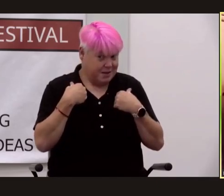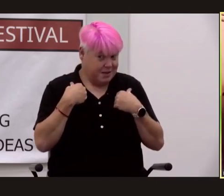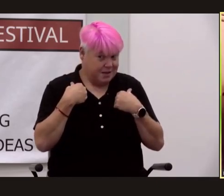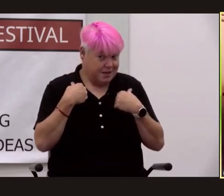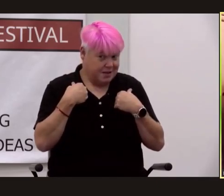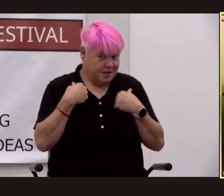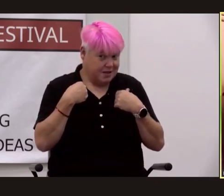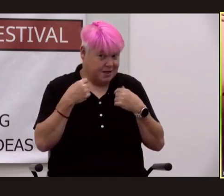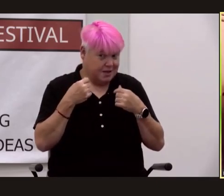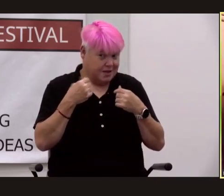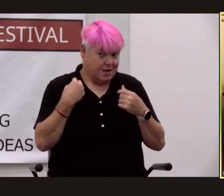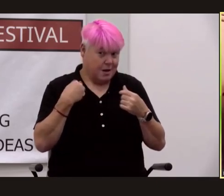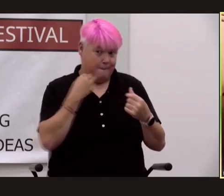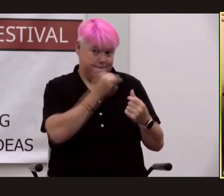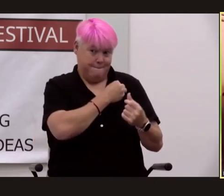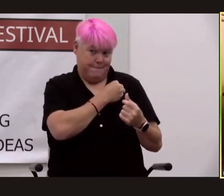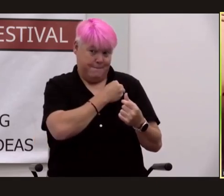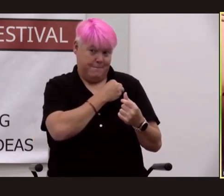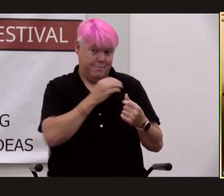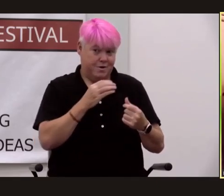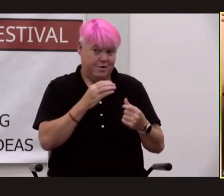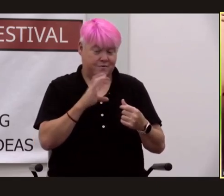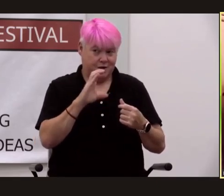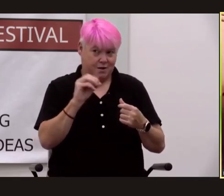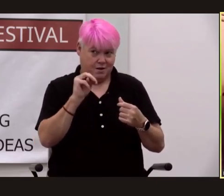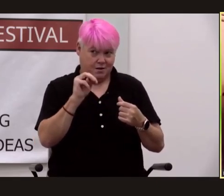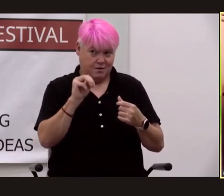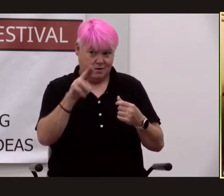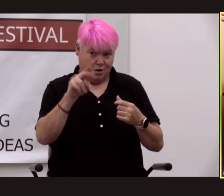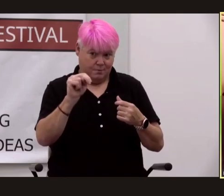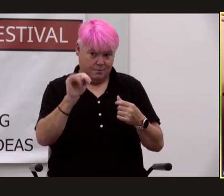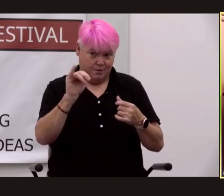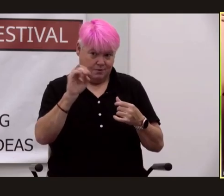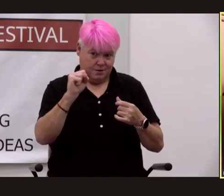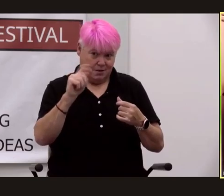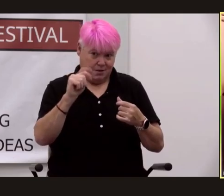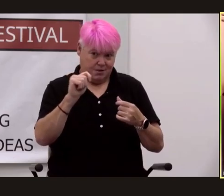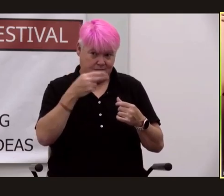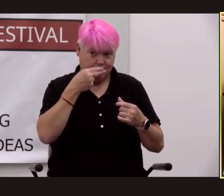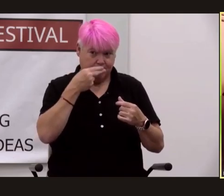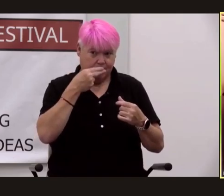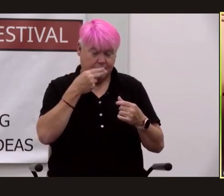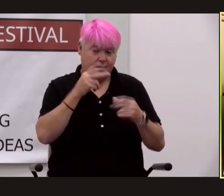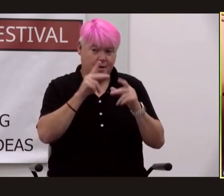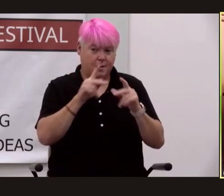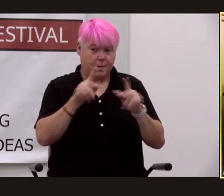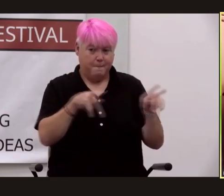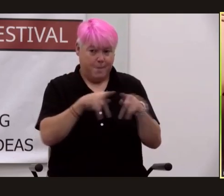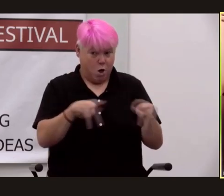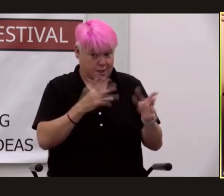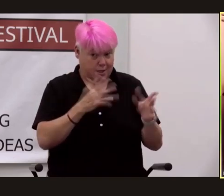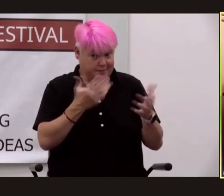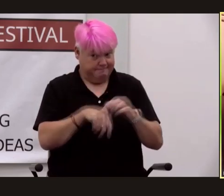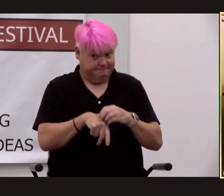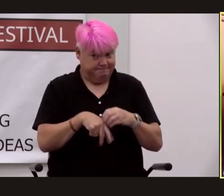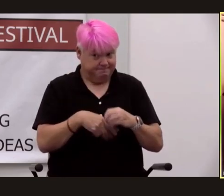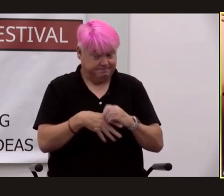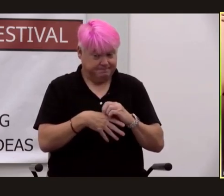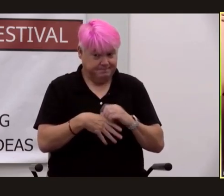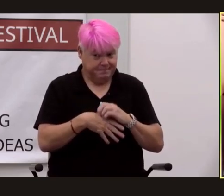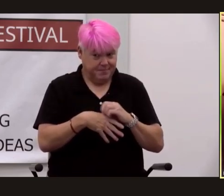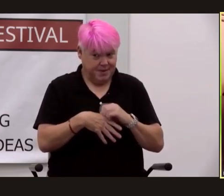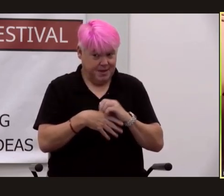communist party and yes knew that seven months ago when he'd taken that unauthorized trip to san francisco